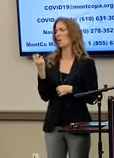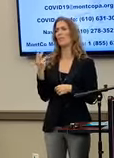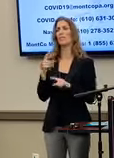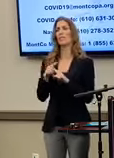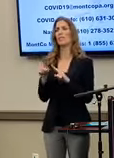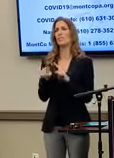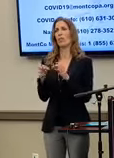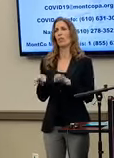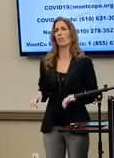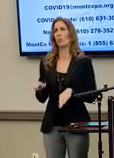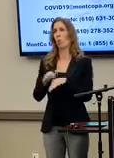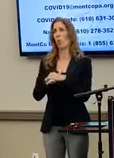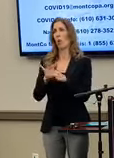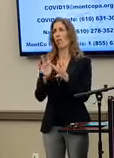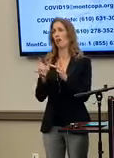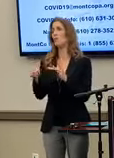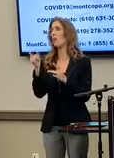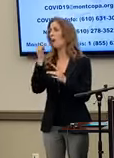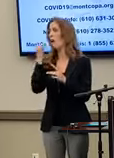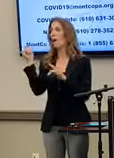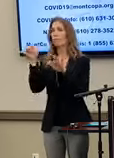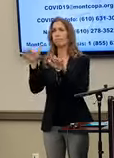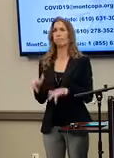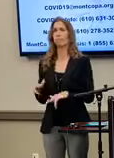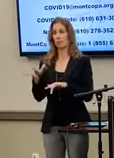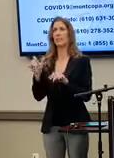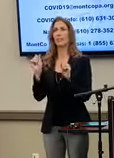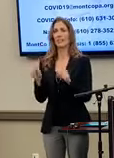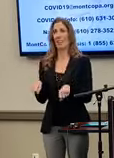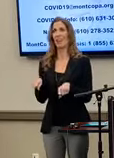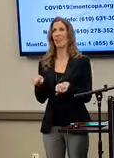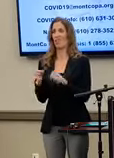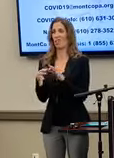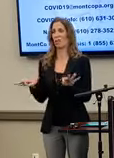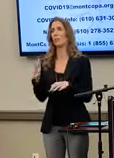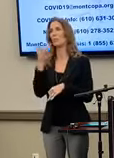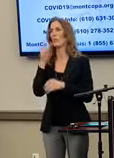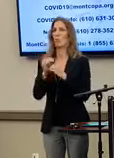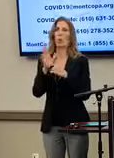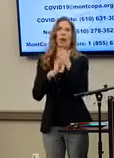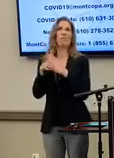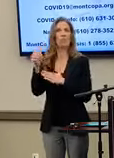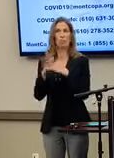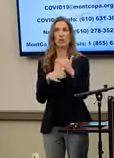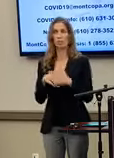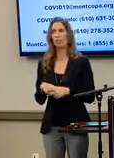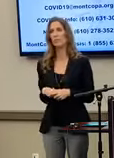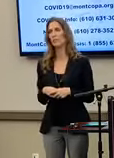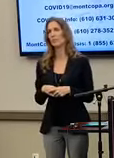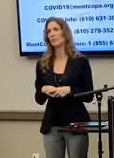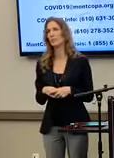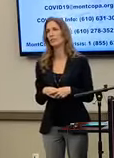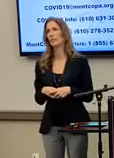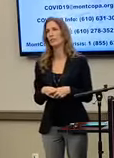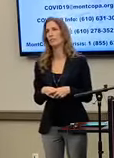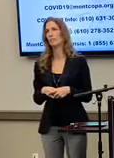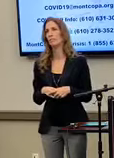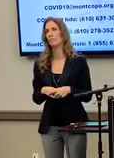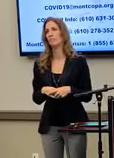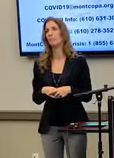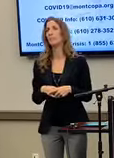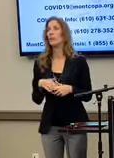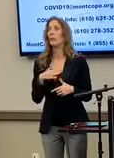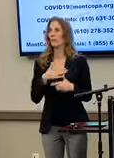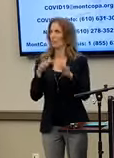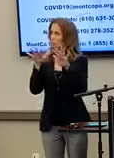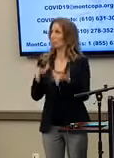available online that you can talk to someone and complete the Census in a language that you are most comfortable with. So please, complete